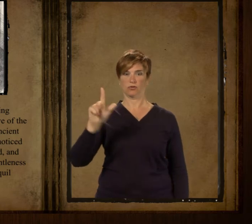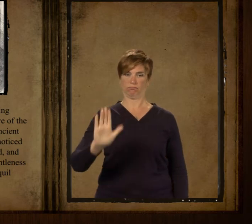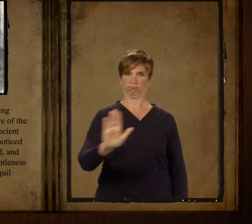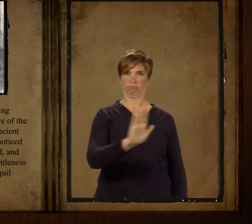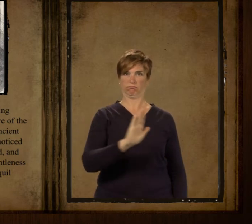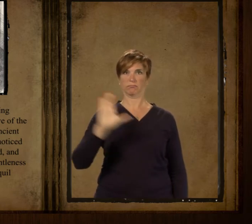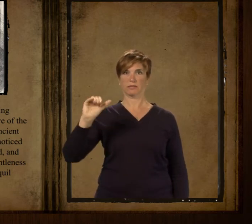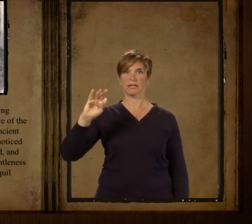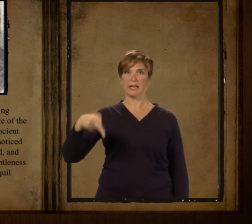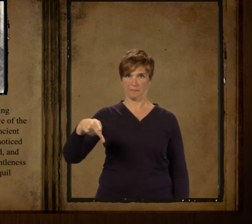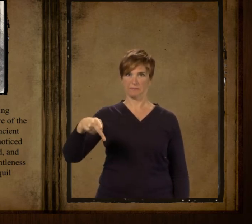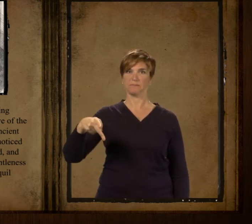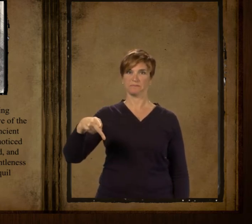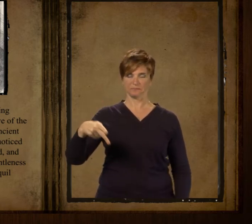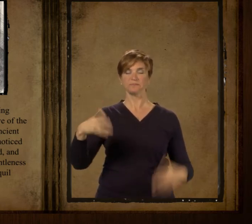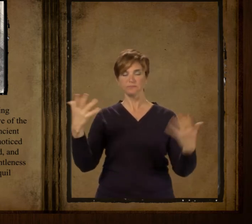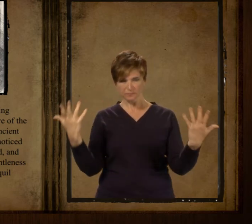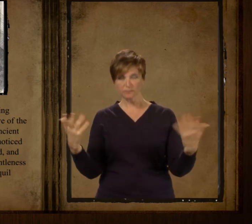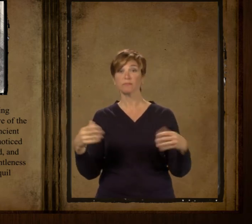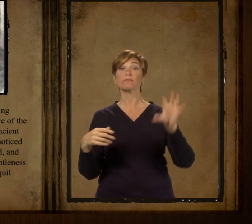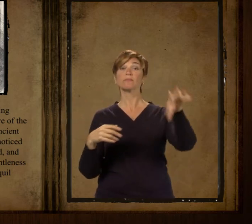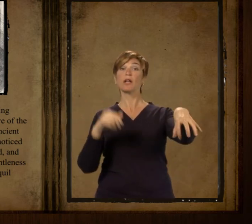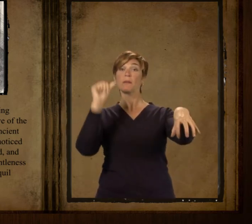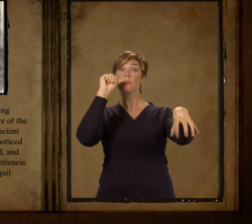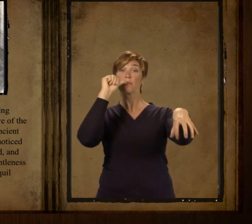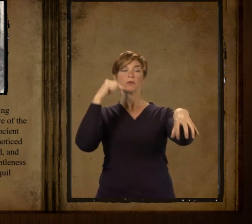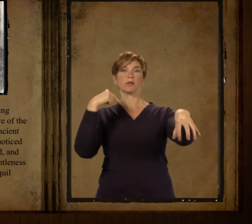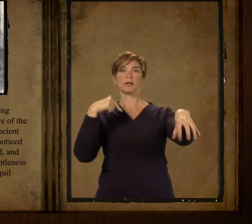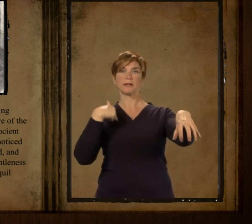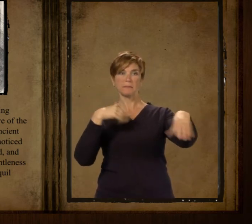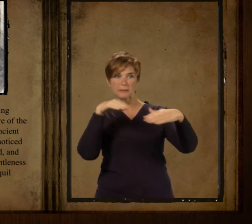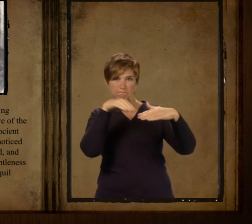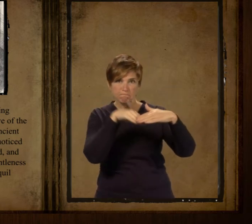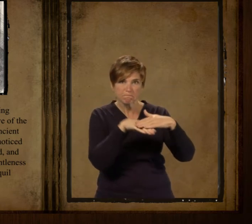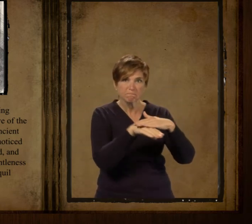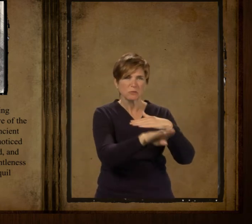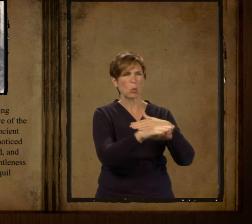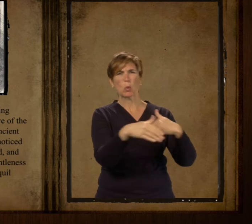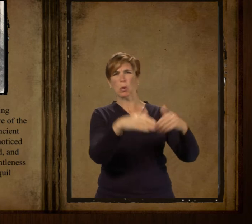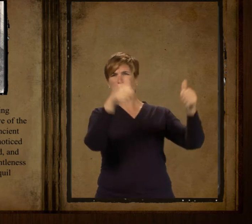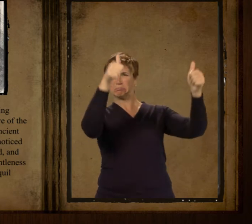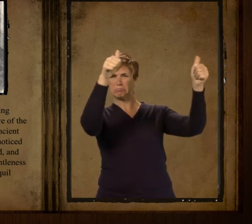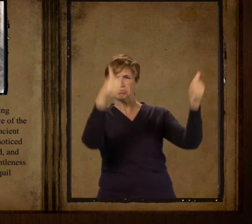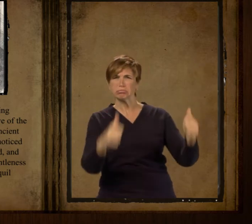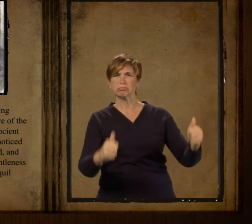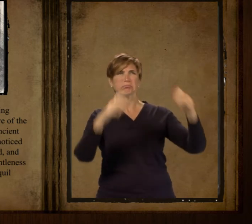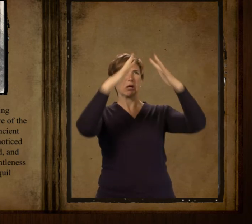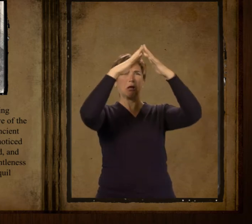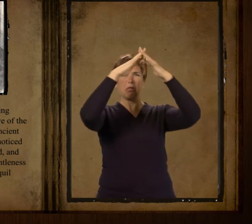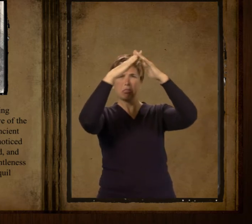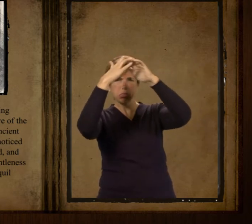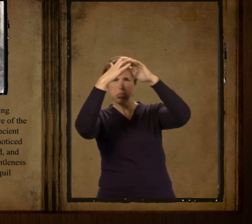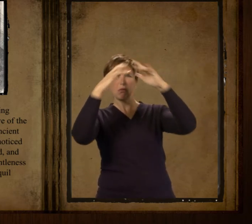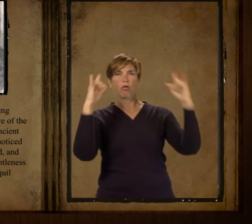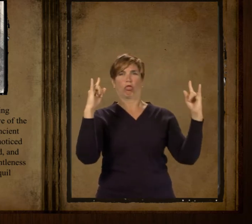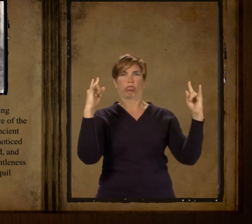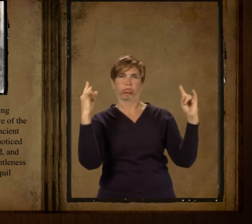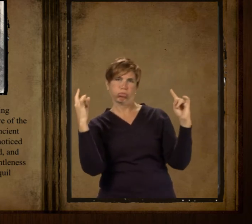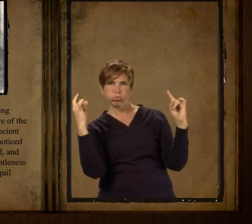dilapidated tavern in the ancient mining camp of angels, and I noticed that he